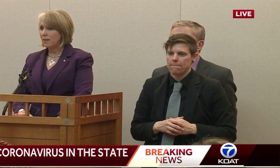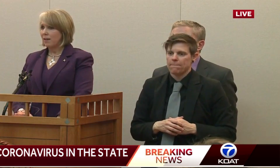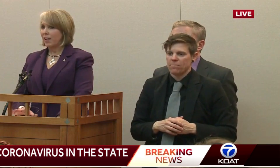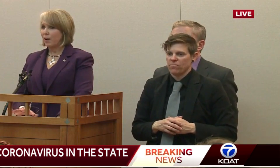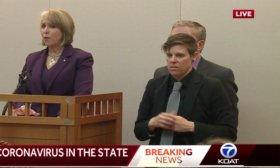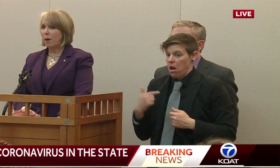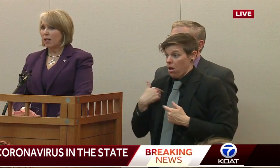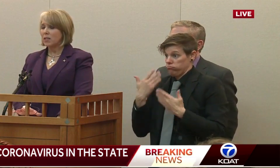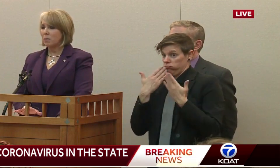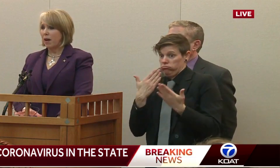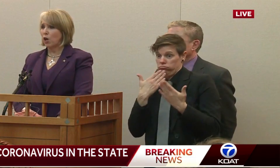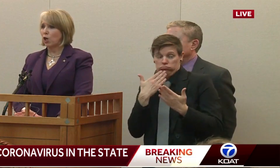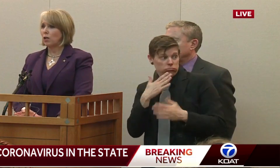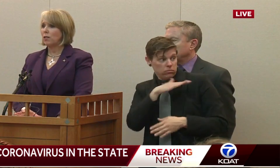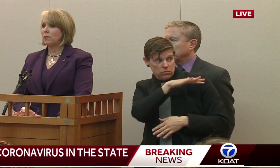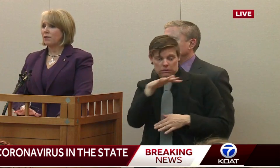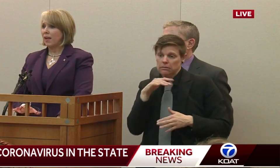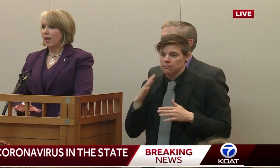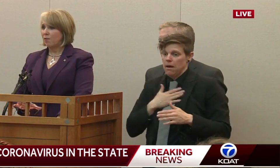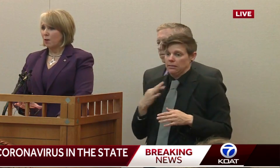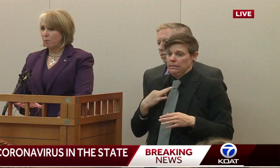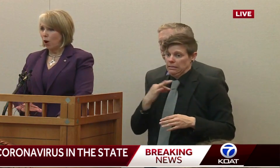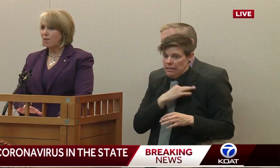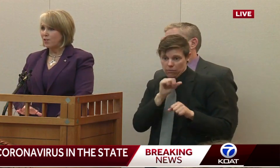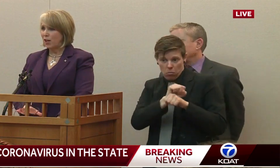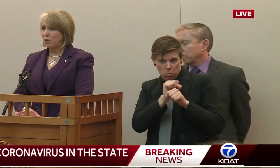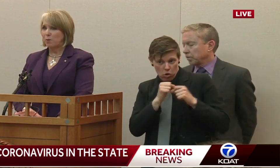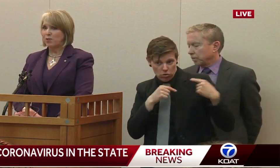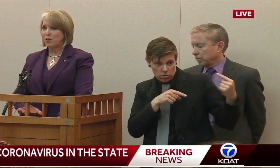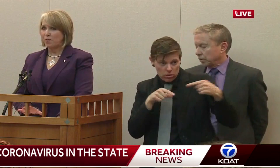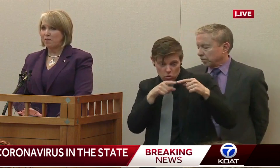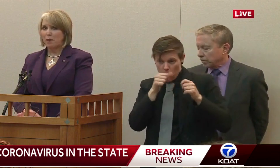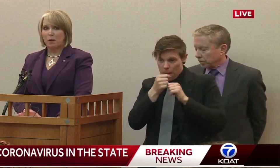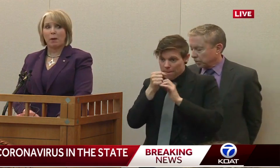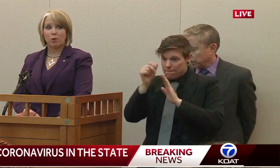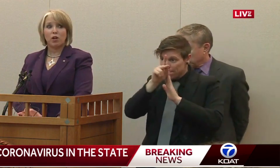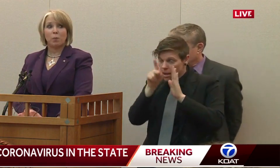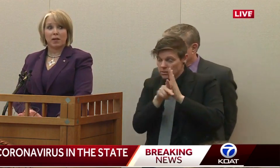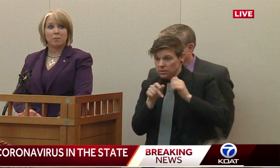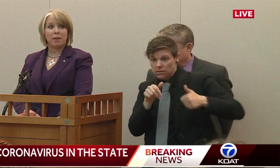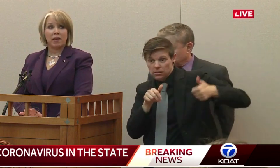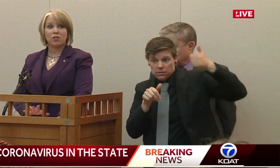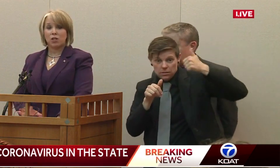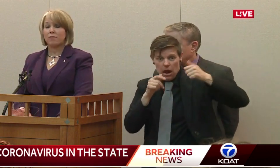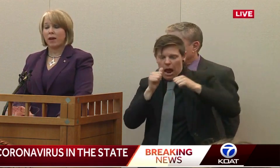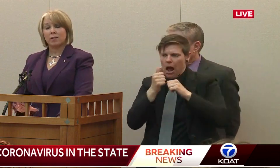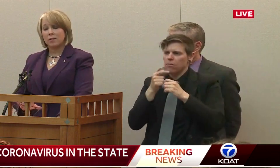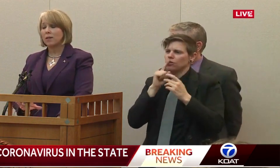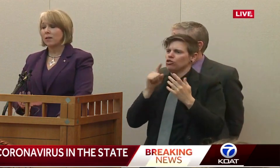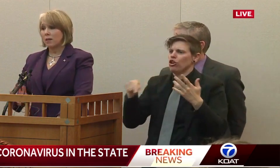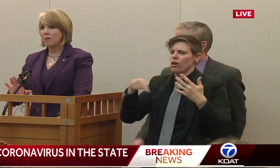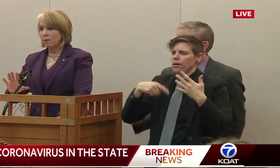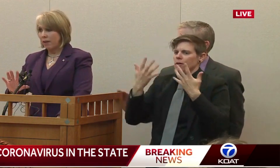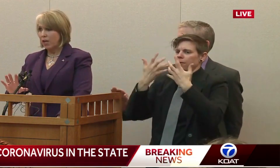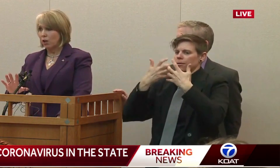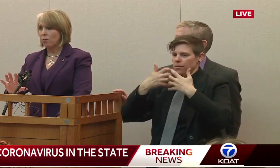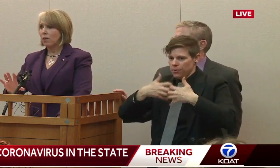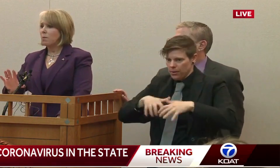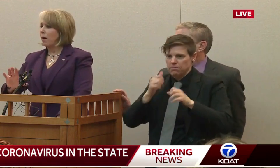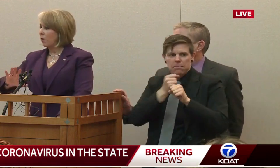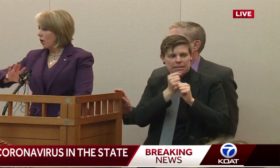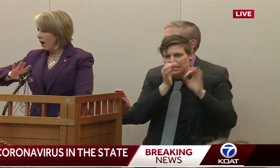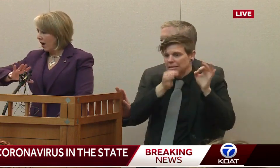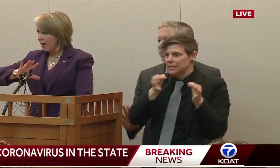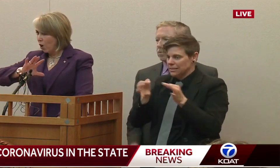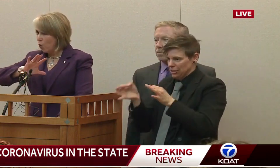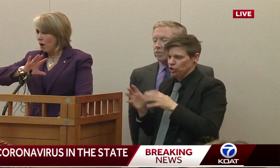and every policy maker, every private sector business, every family member is helping us achieve that. Thank you.